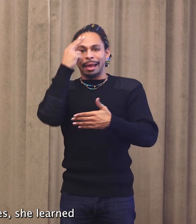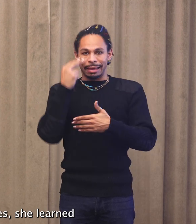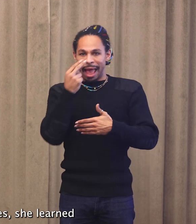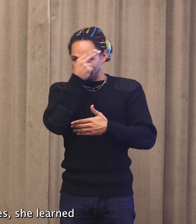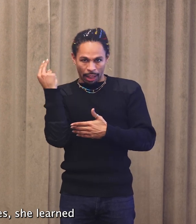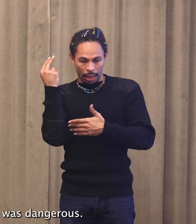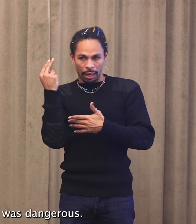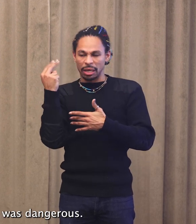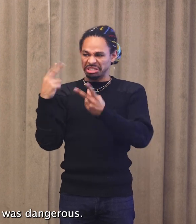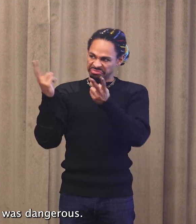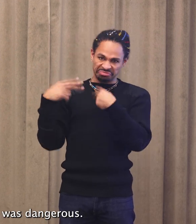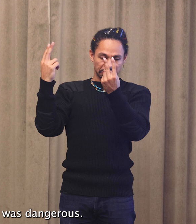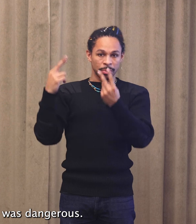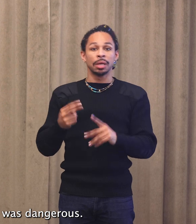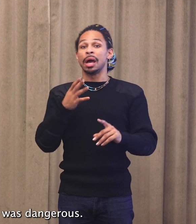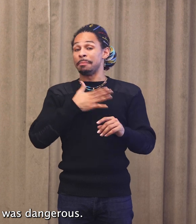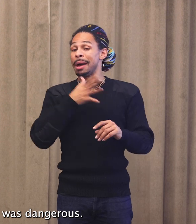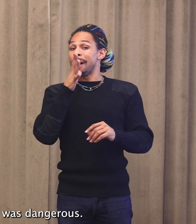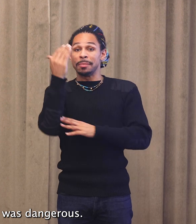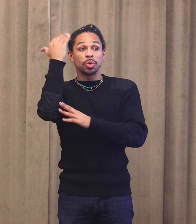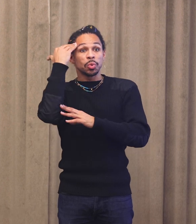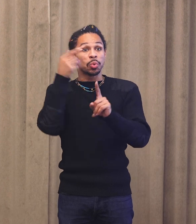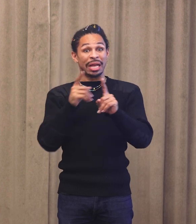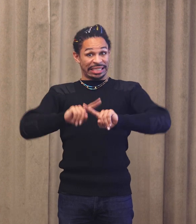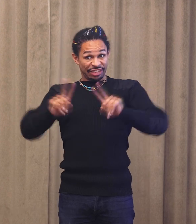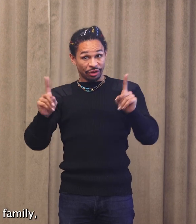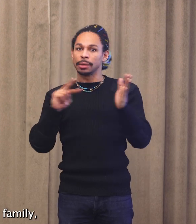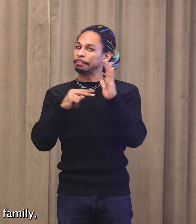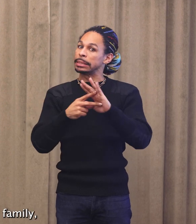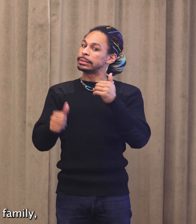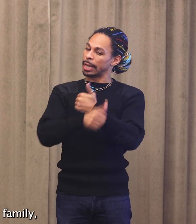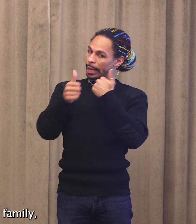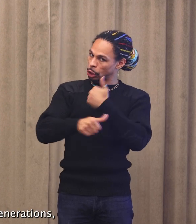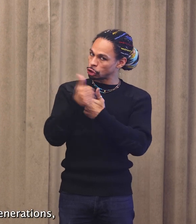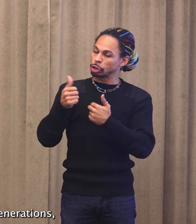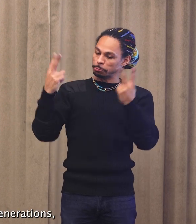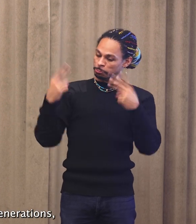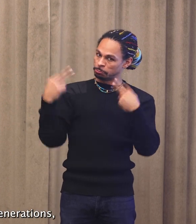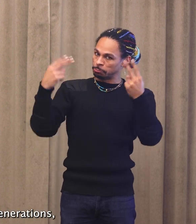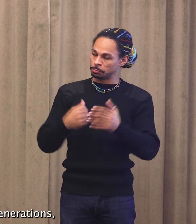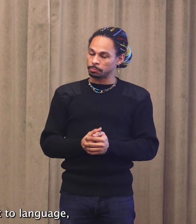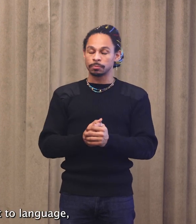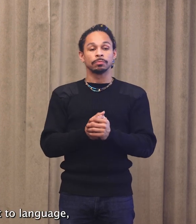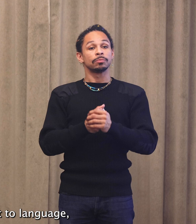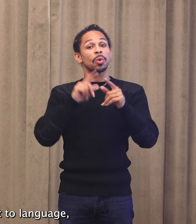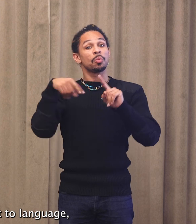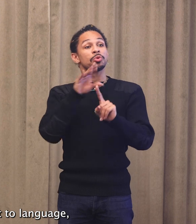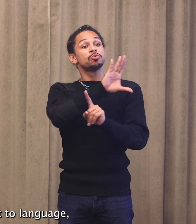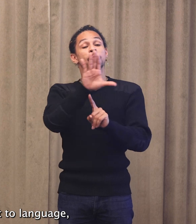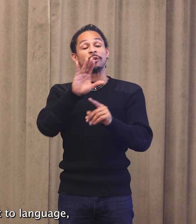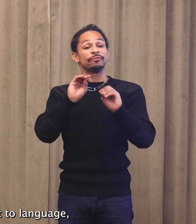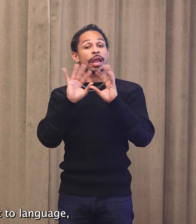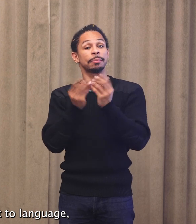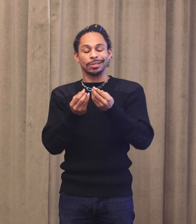she learned that being different was dangerous. When your family through the generations has lost